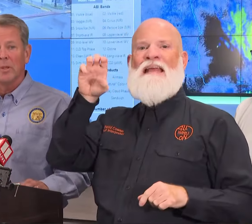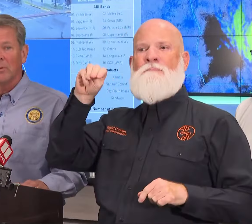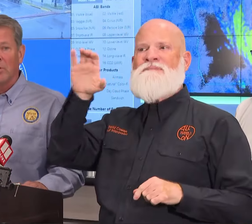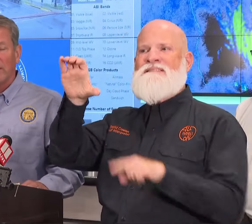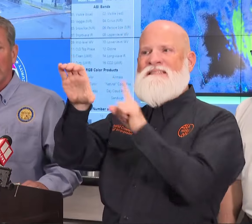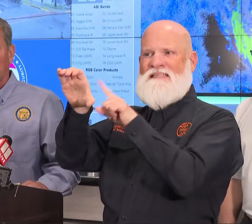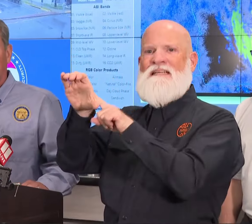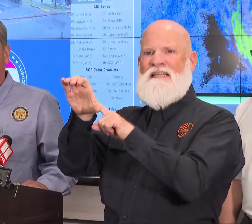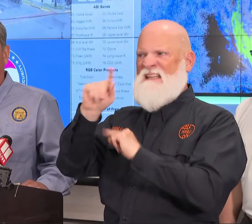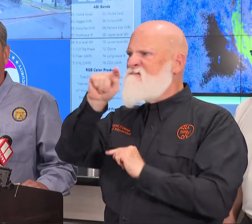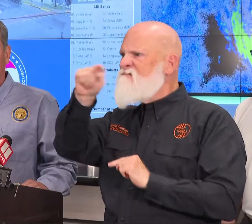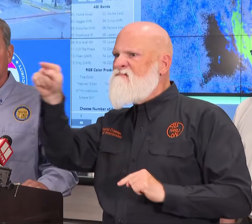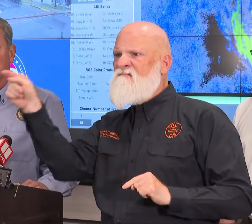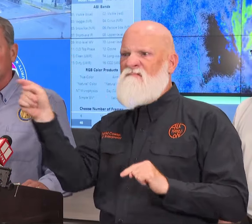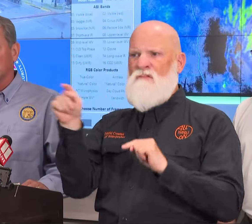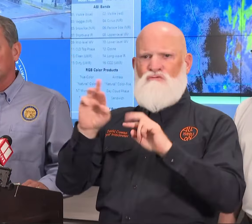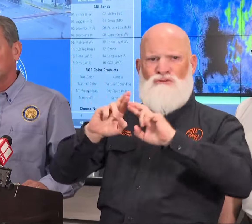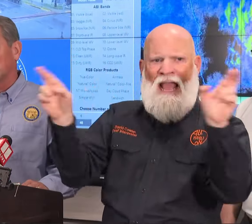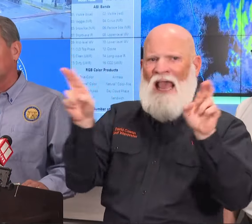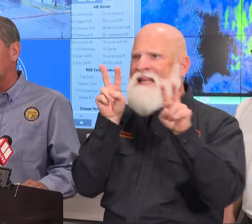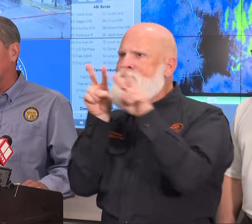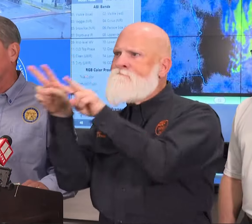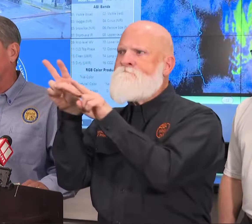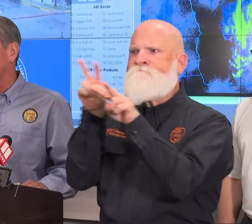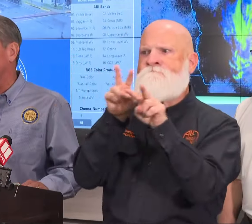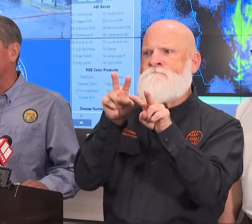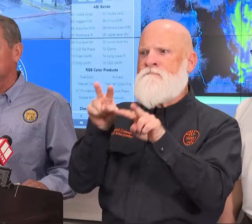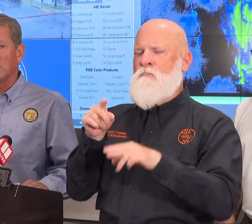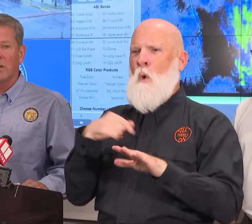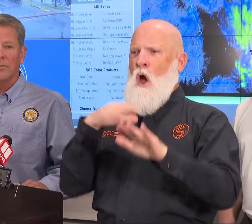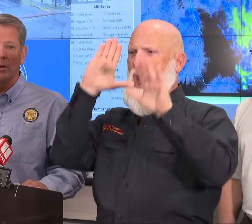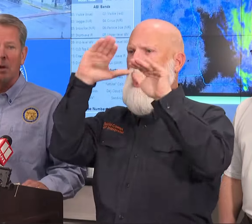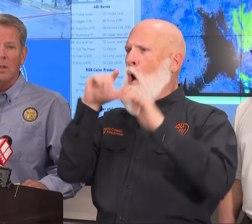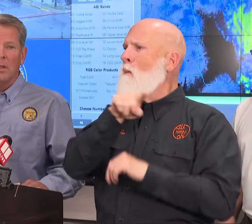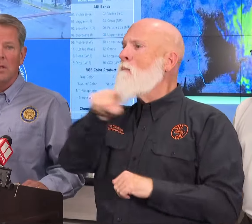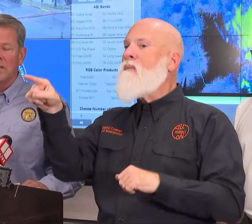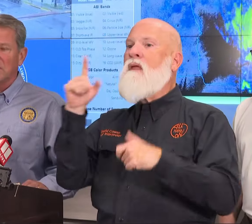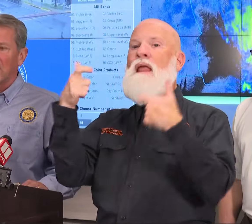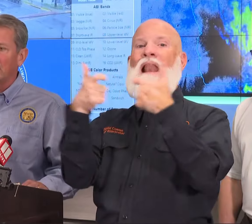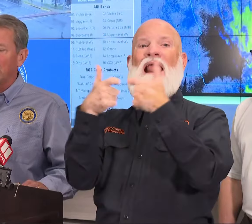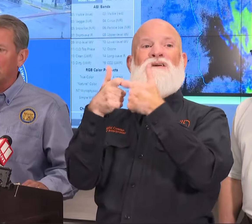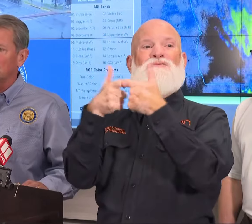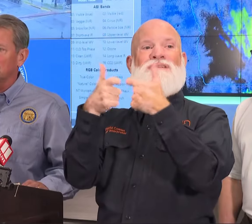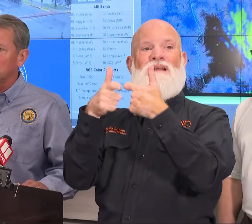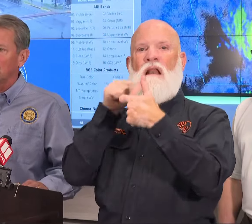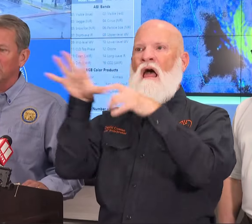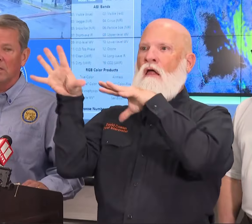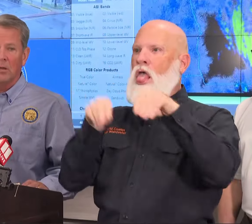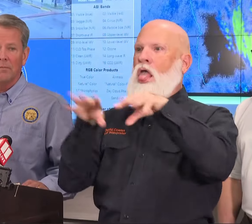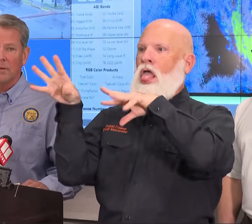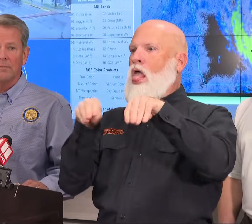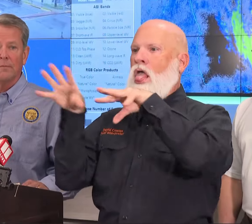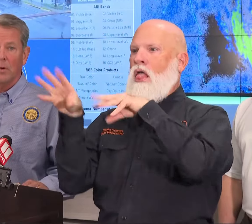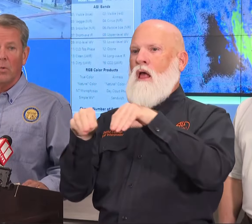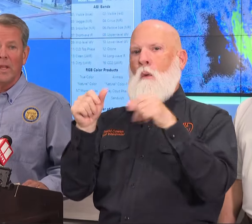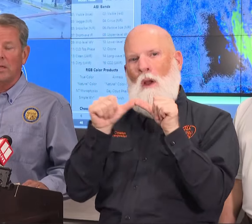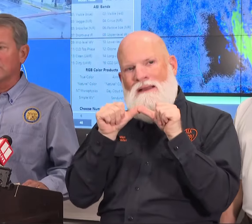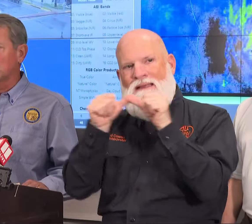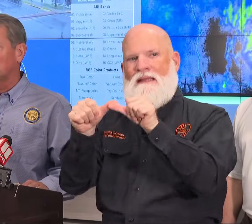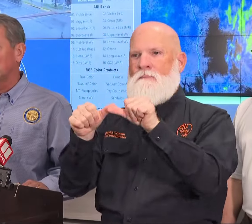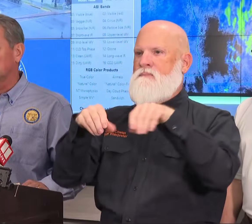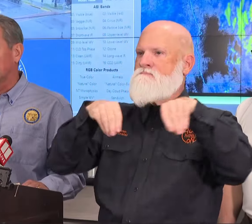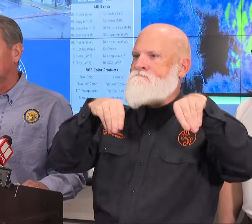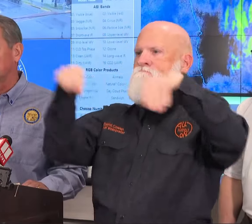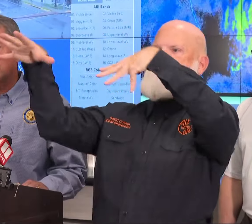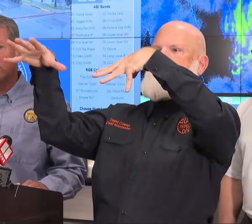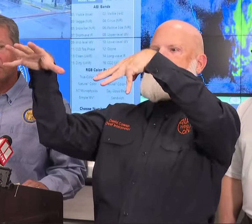event where people are without power and, you know, especially the ability to cool themselves in these hot days, you know, for a week